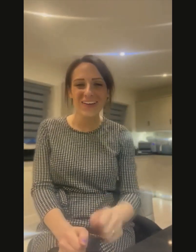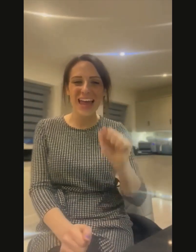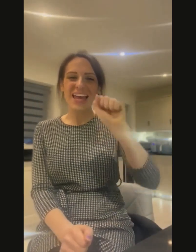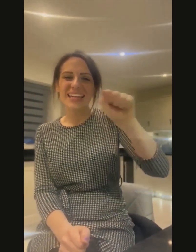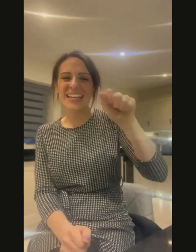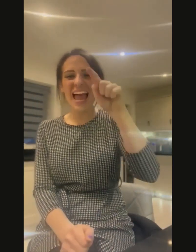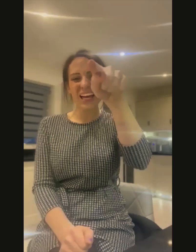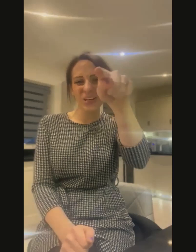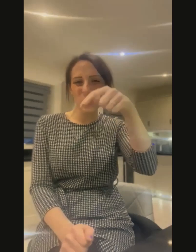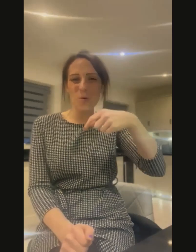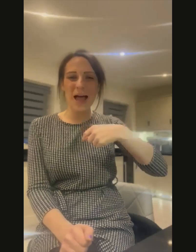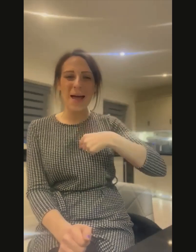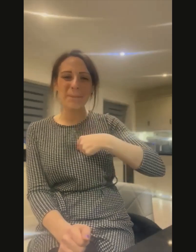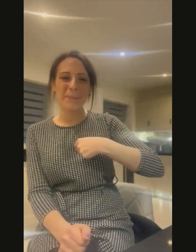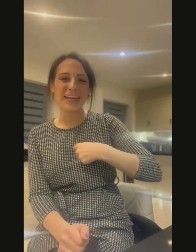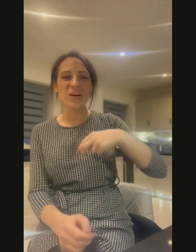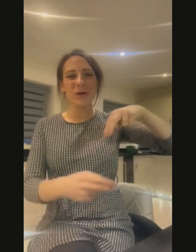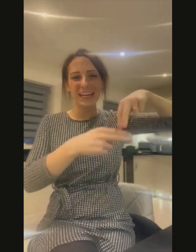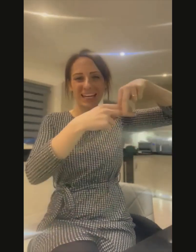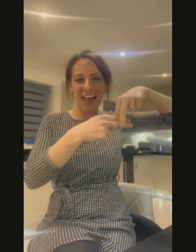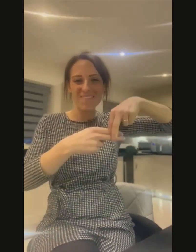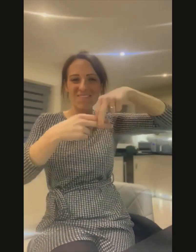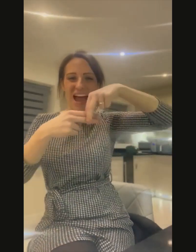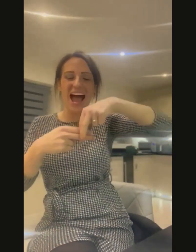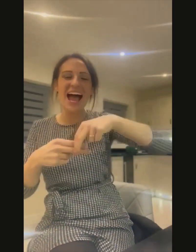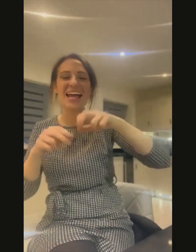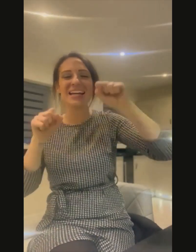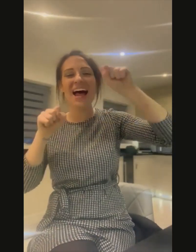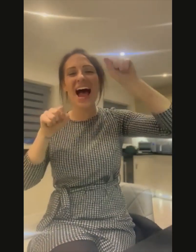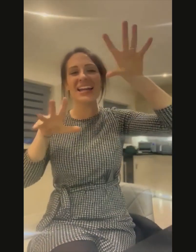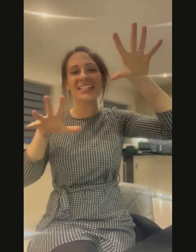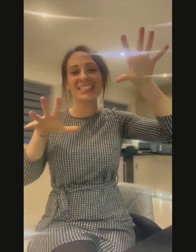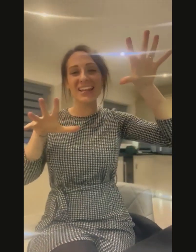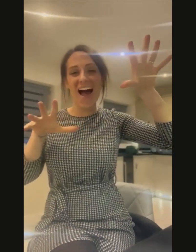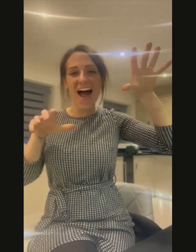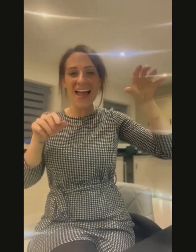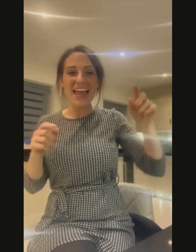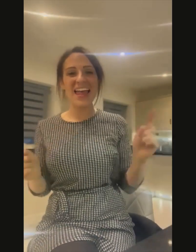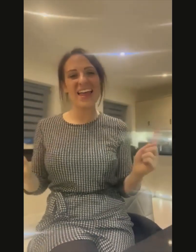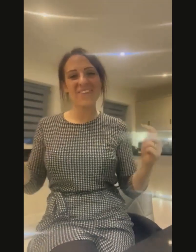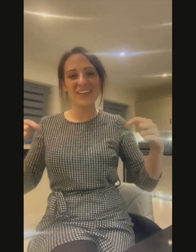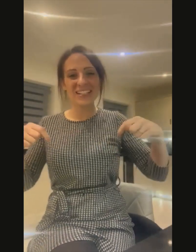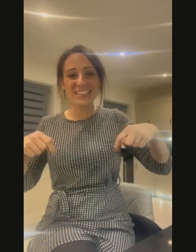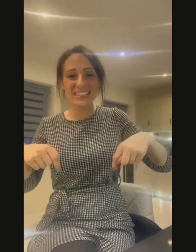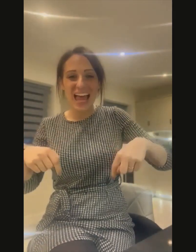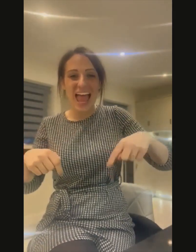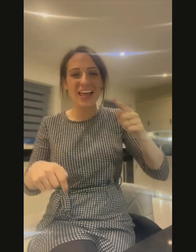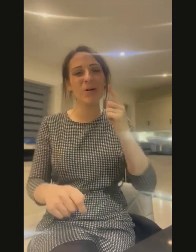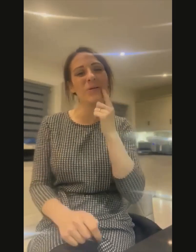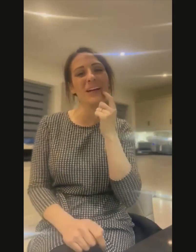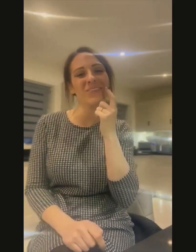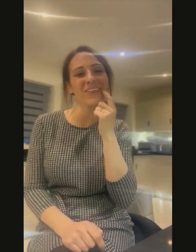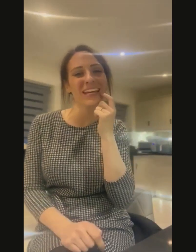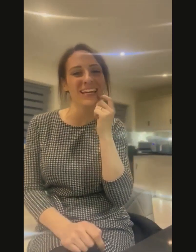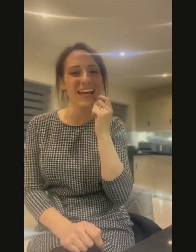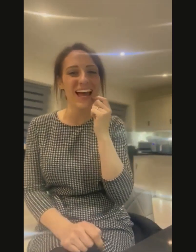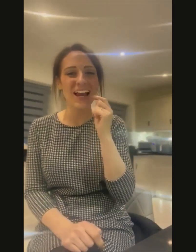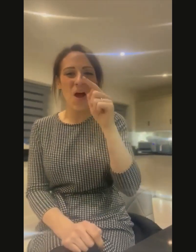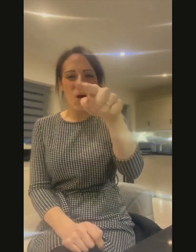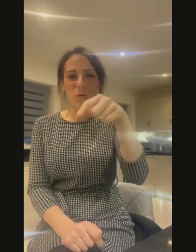Yeah, you and me, we can ride on a star If you stay with me, girl We